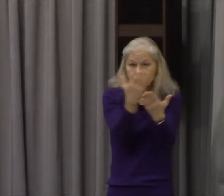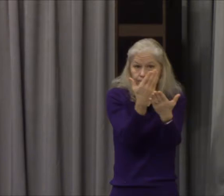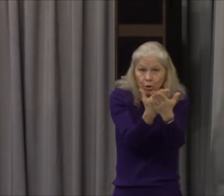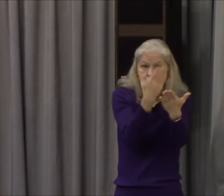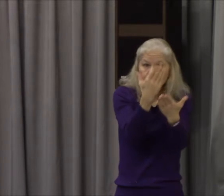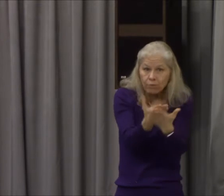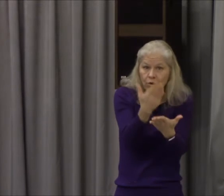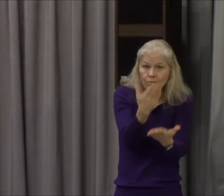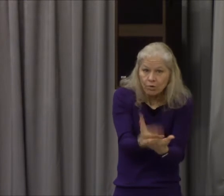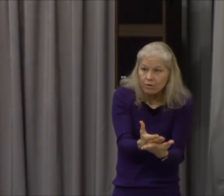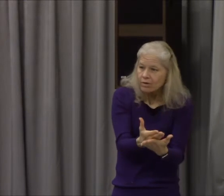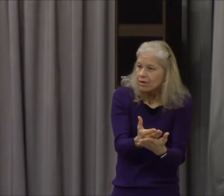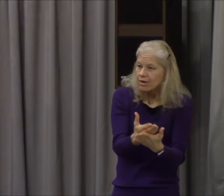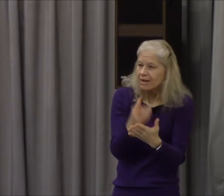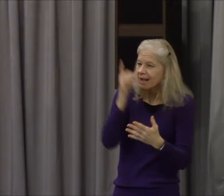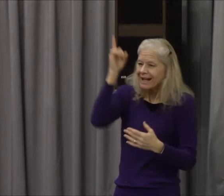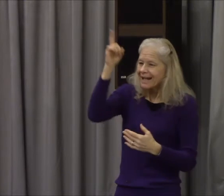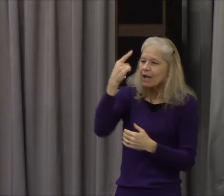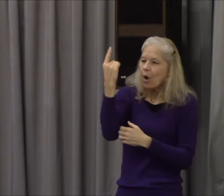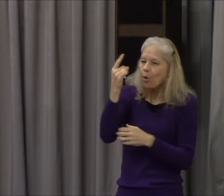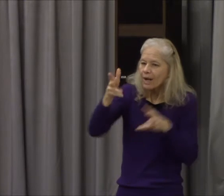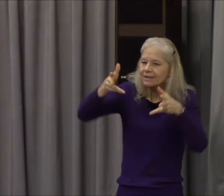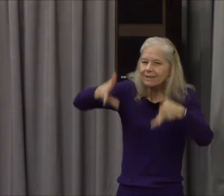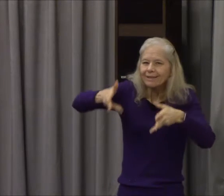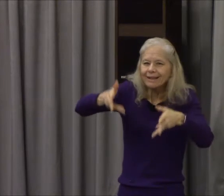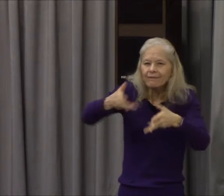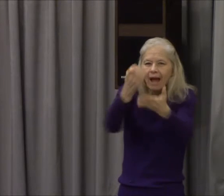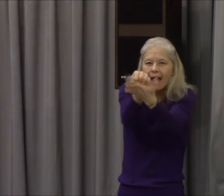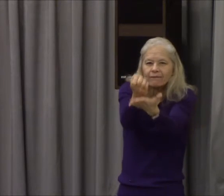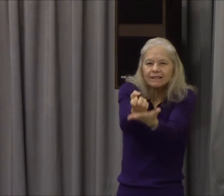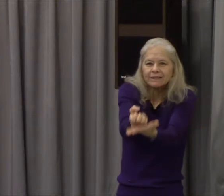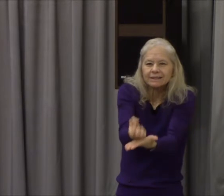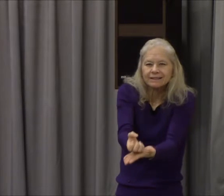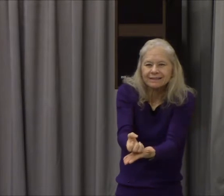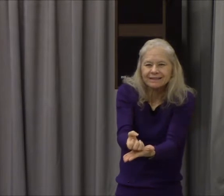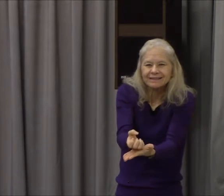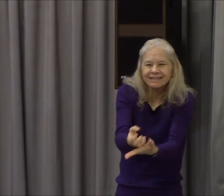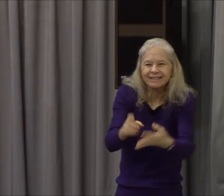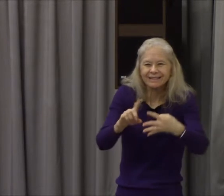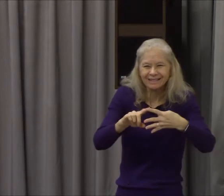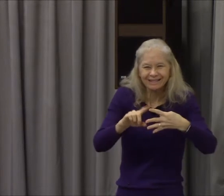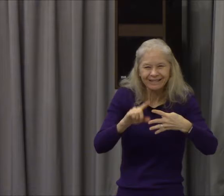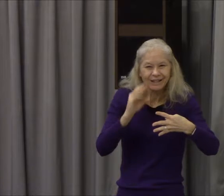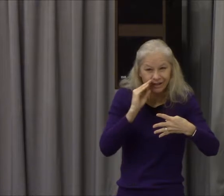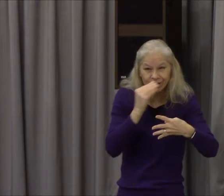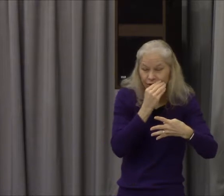much about it right here by the way did you know there's no such thing as prehistoric